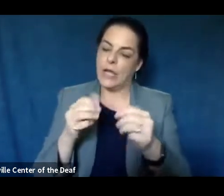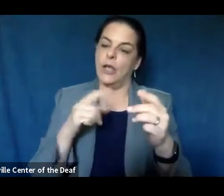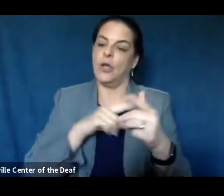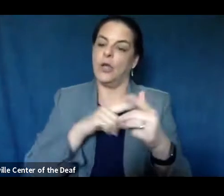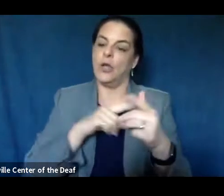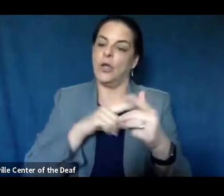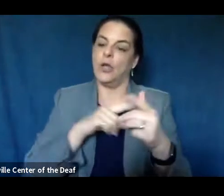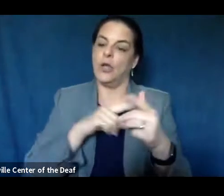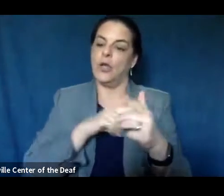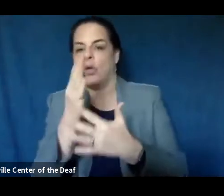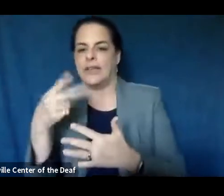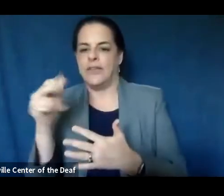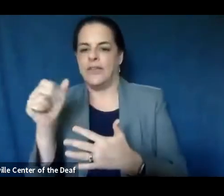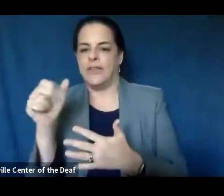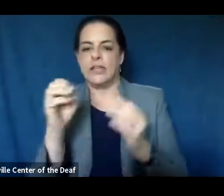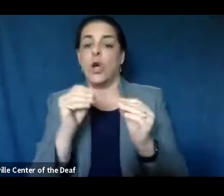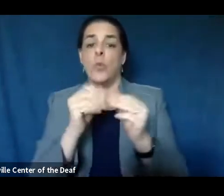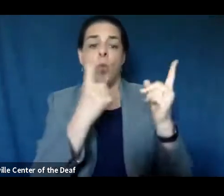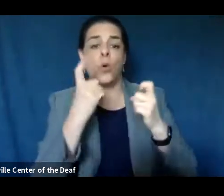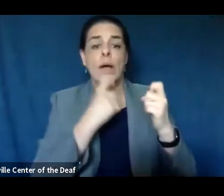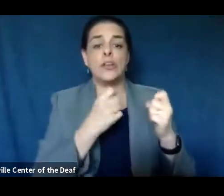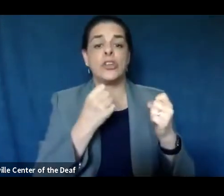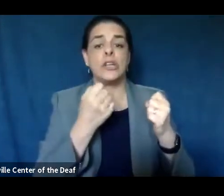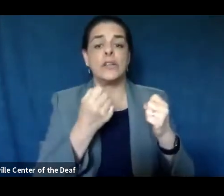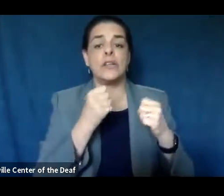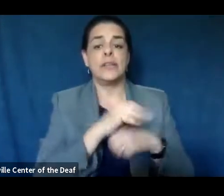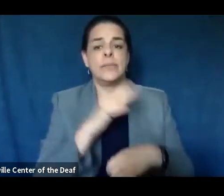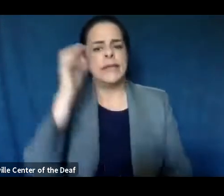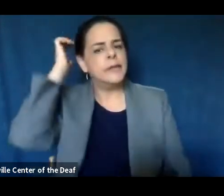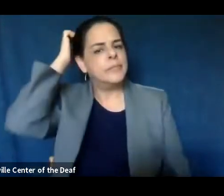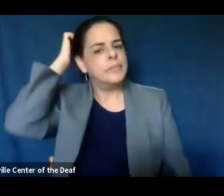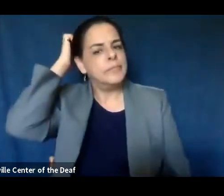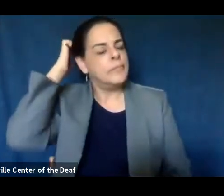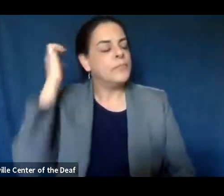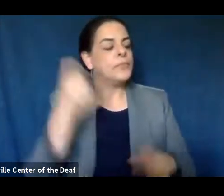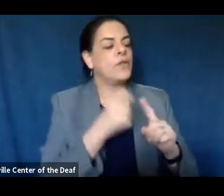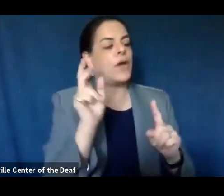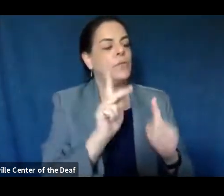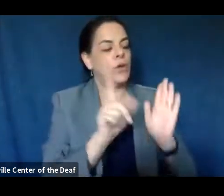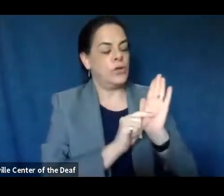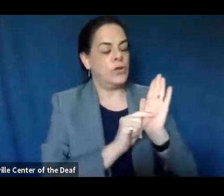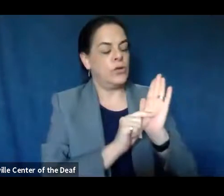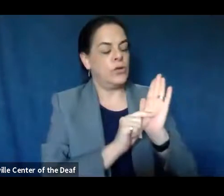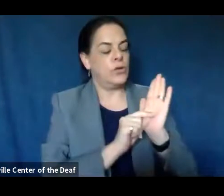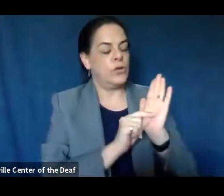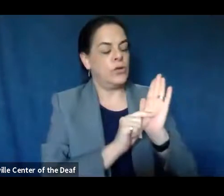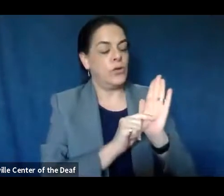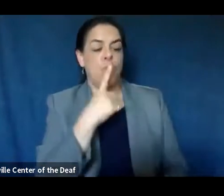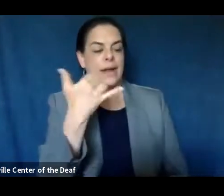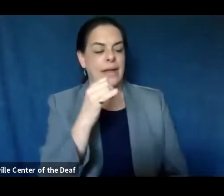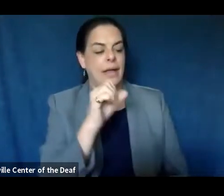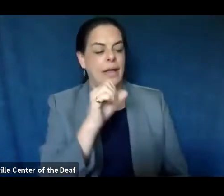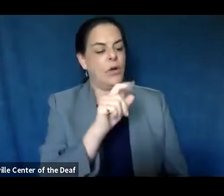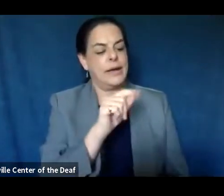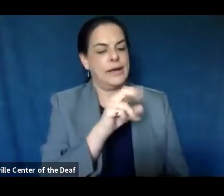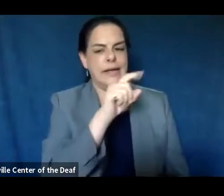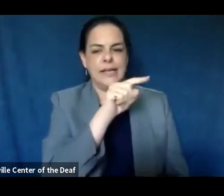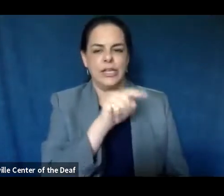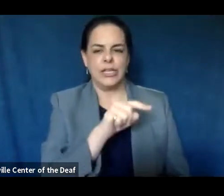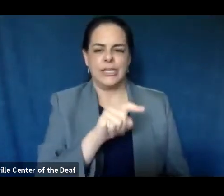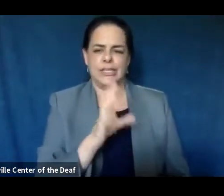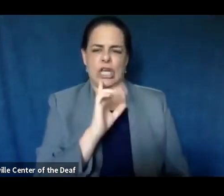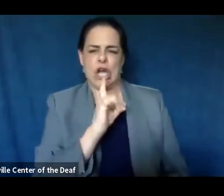Any other questions, please go ahead and submit them. From the Sentinel, the red and yellow statuses are nebulously